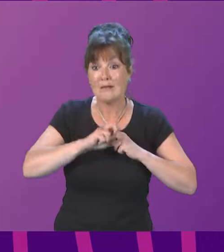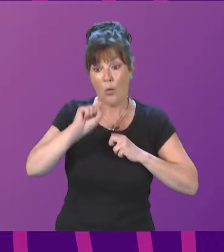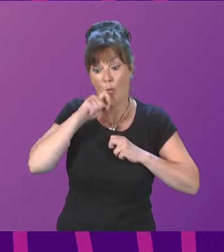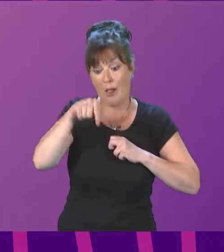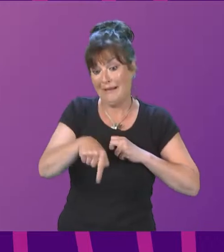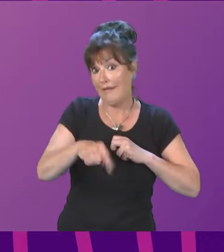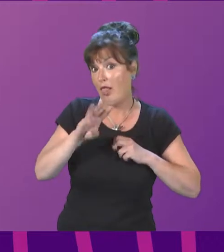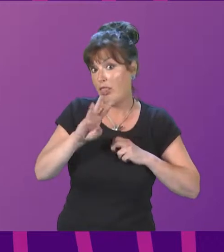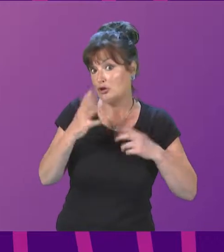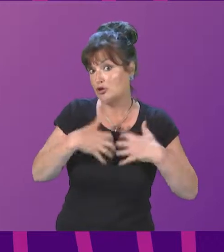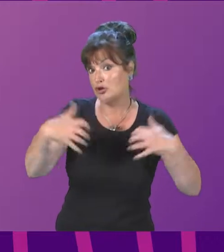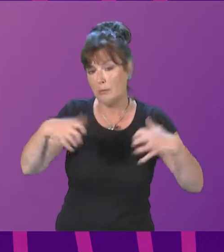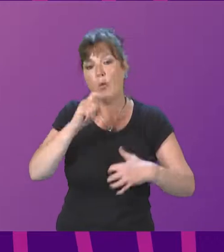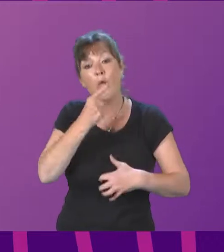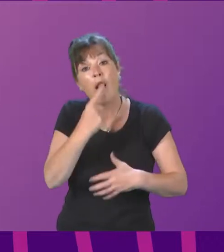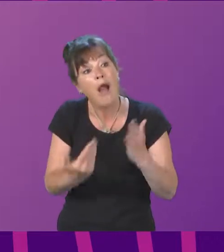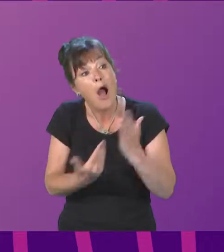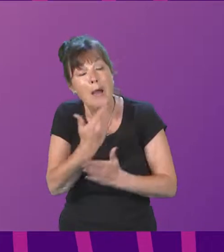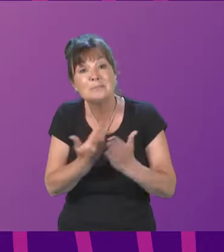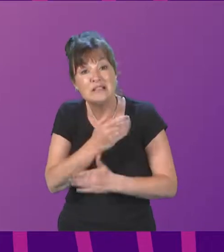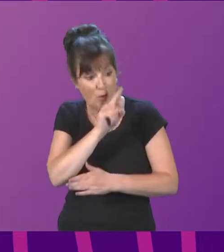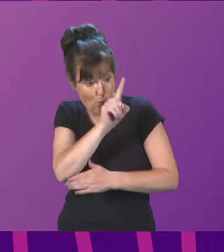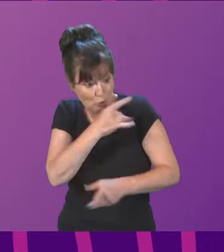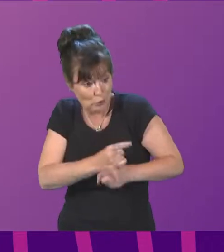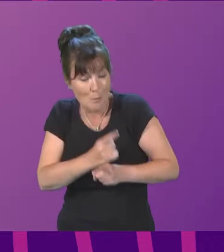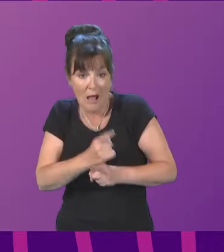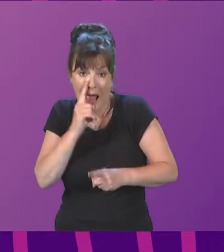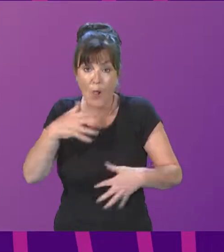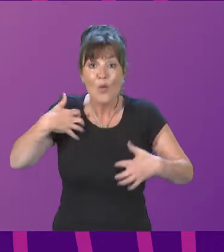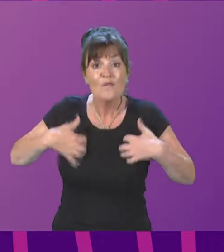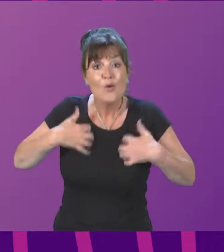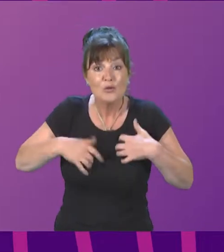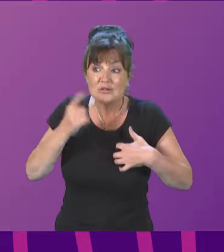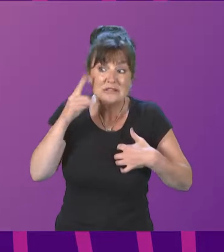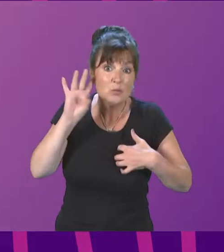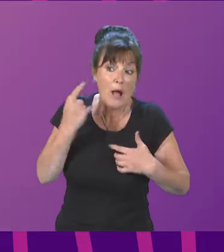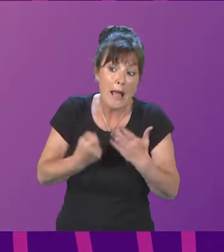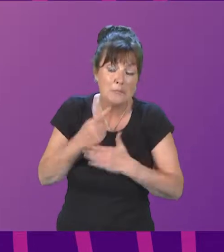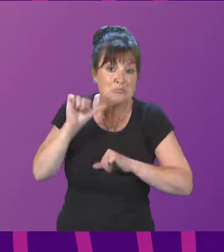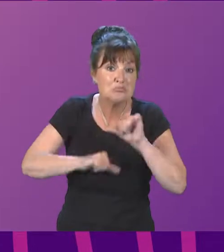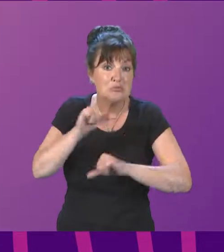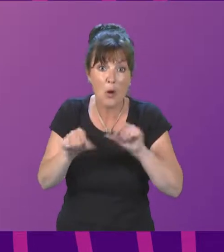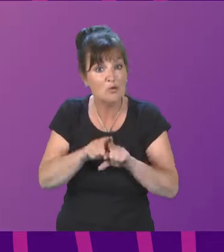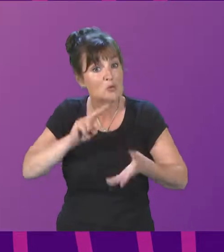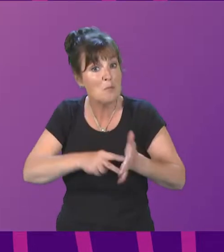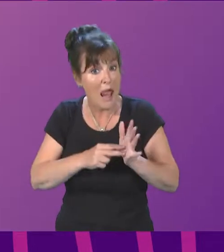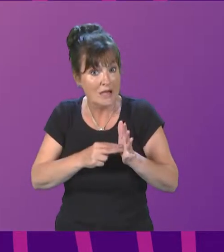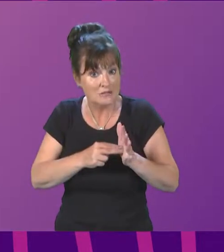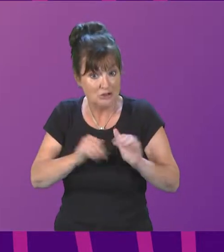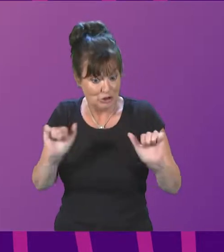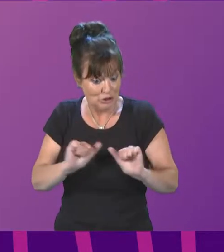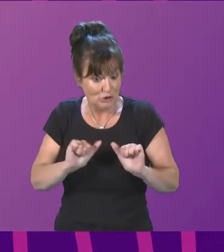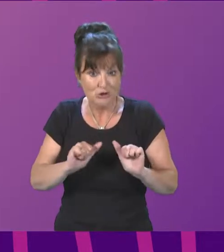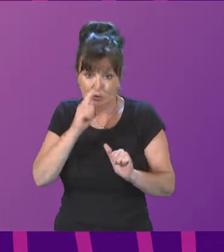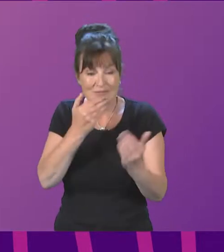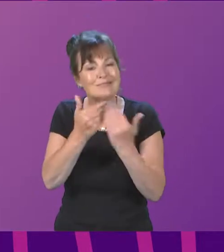on Thursday to give an update on those very issues. look forward to hearing from her the progress that's been made and the plans that are in place to address the